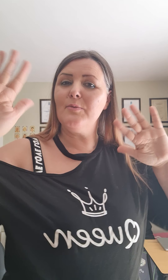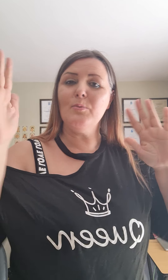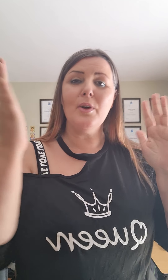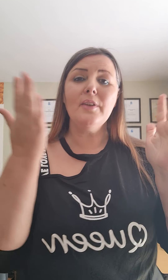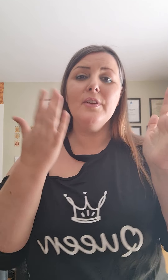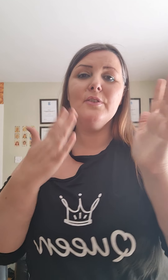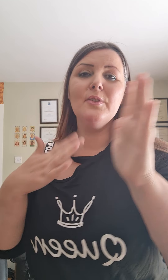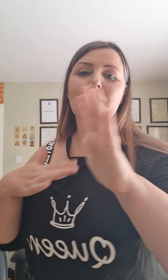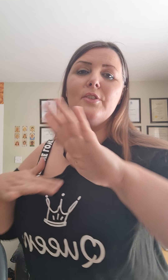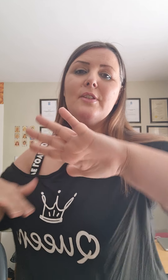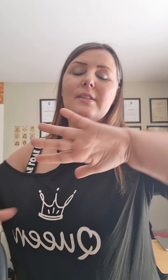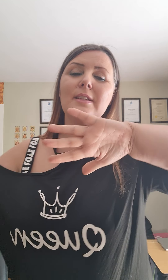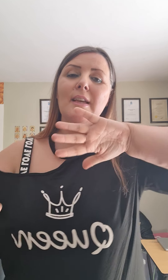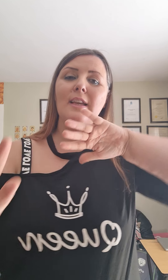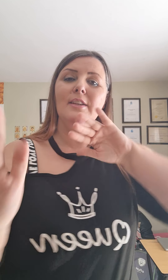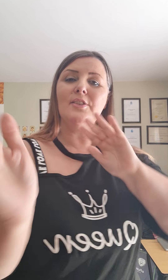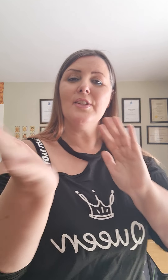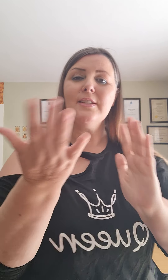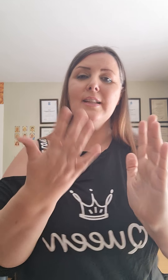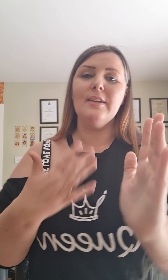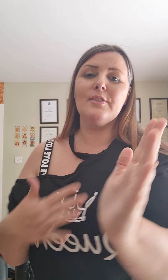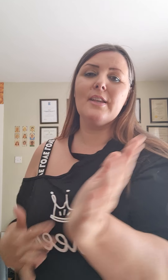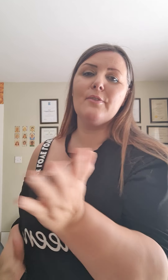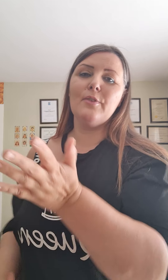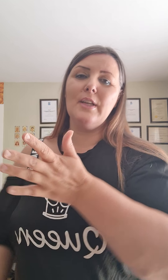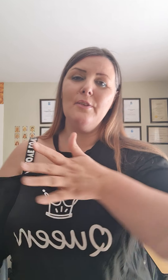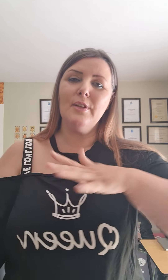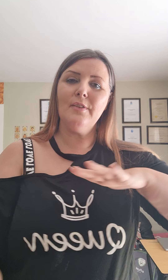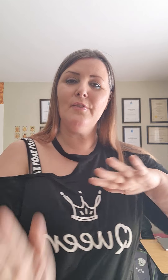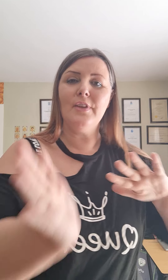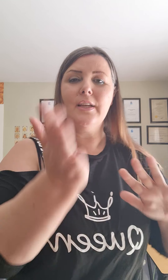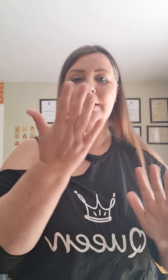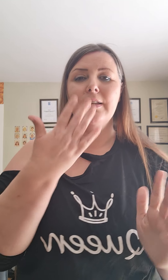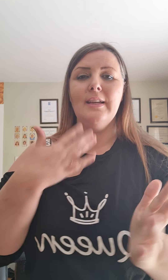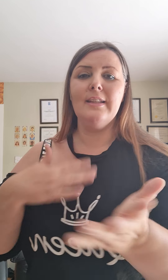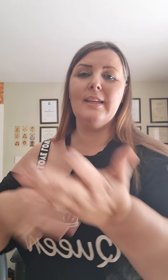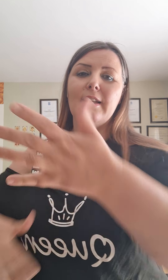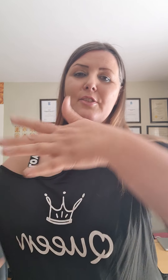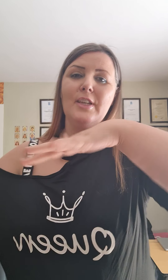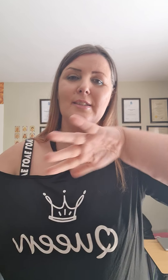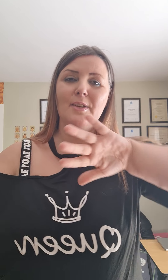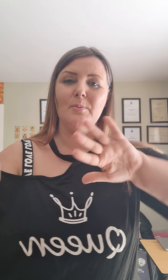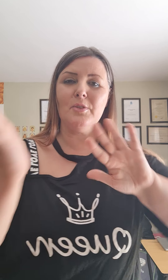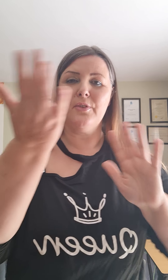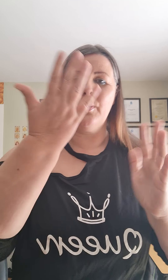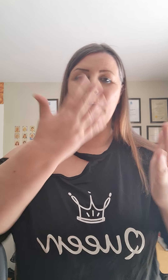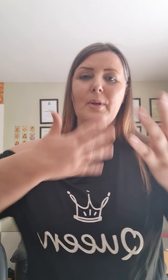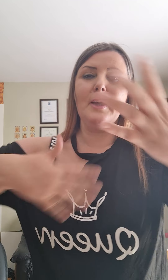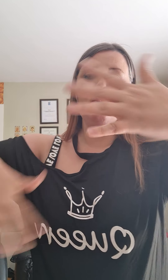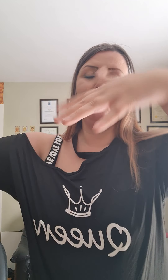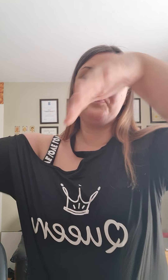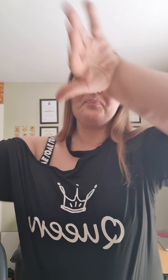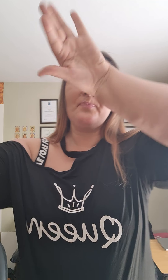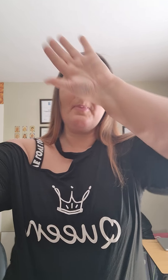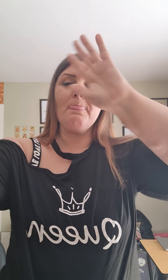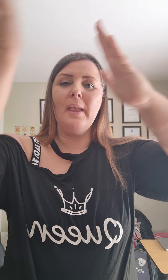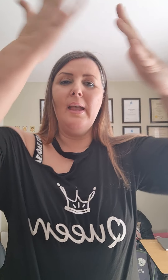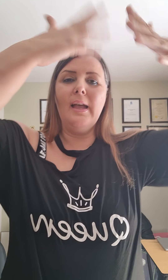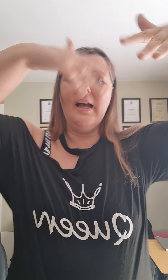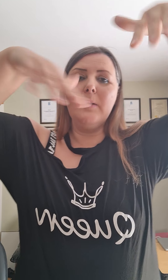whatever you're doing just just let yourself really really feel the energy as it comes through okay I